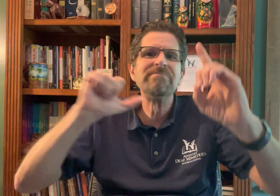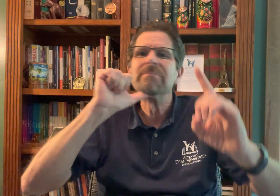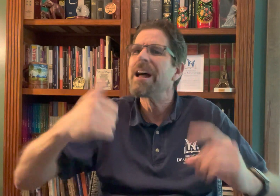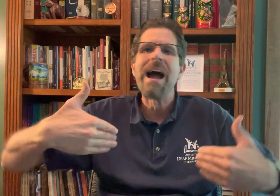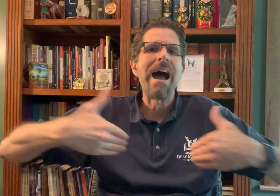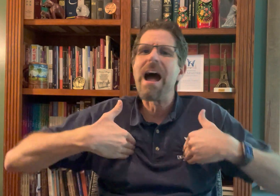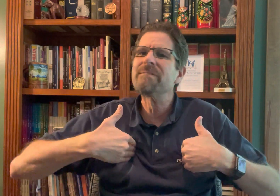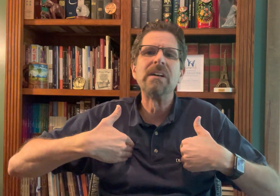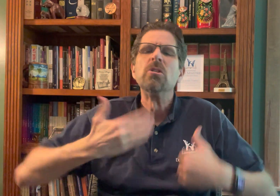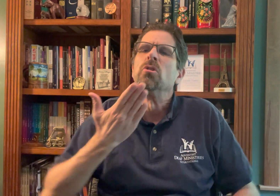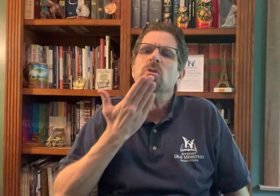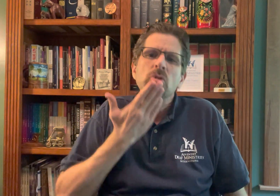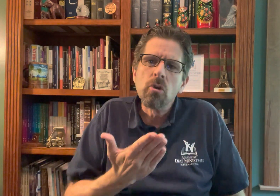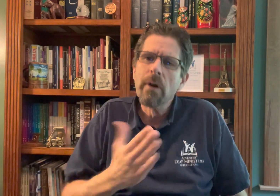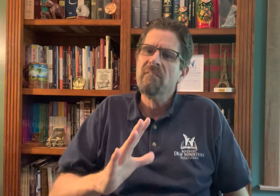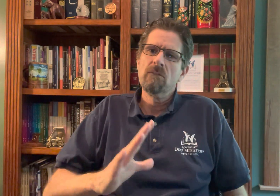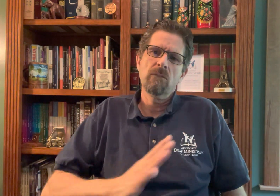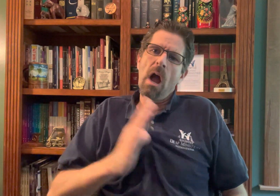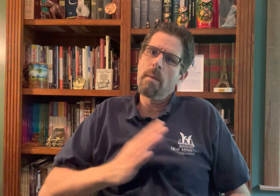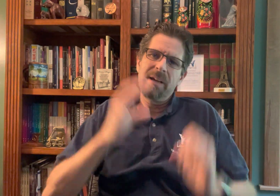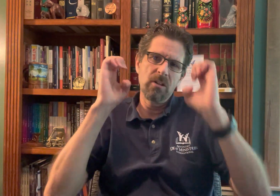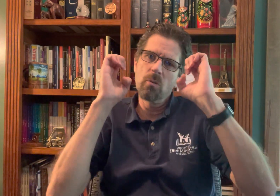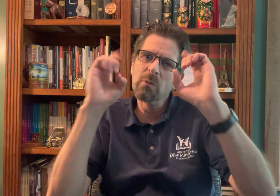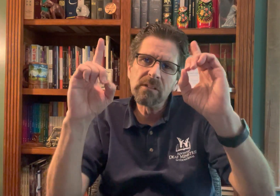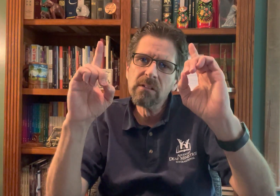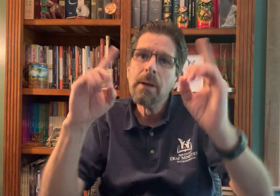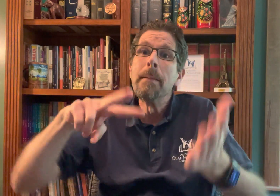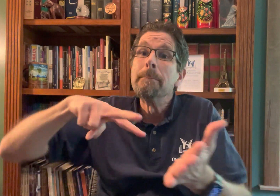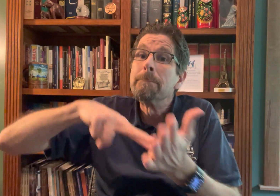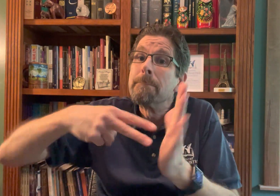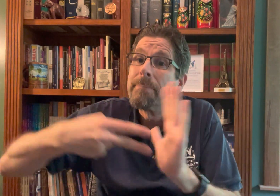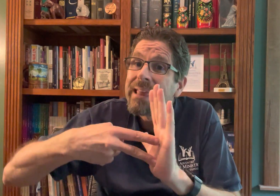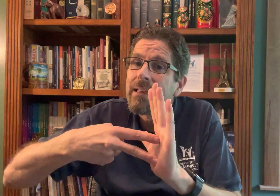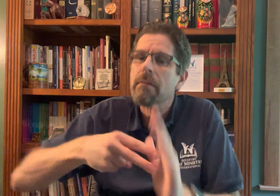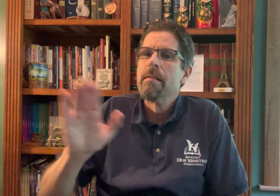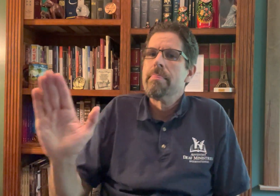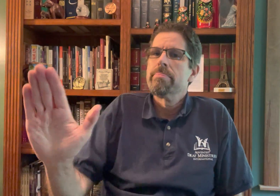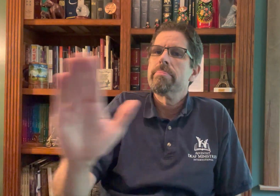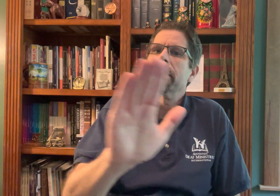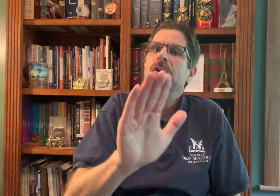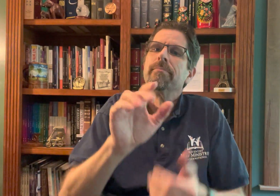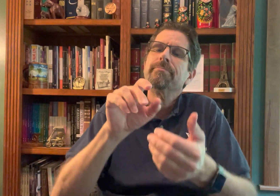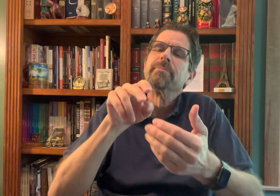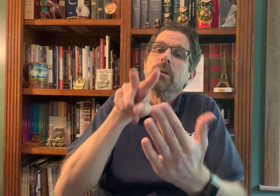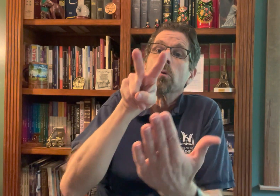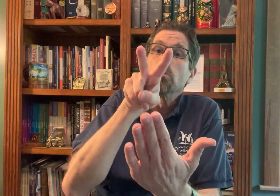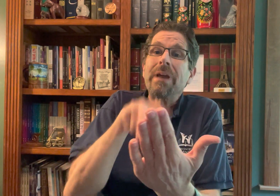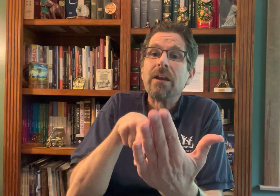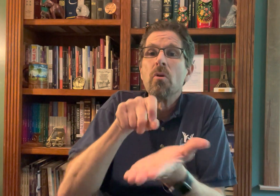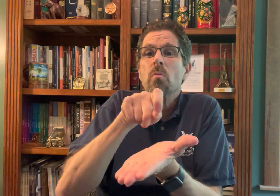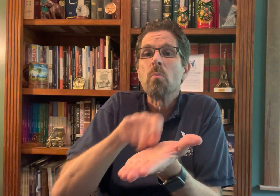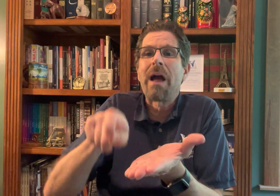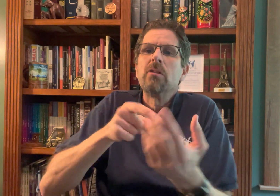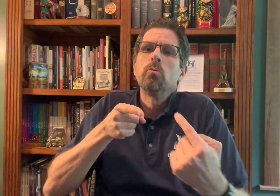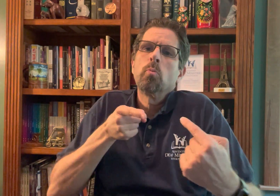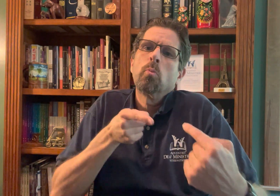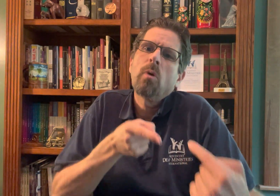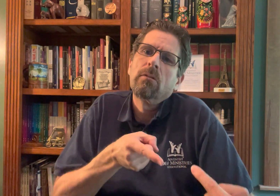because spoken language